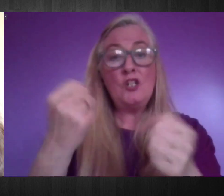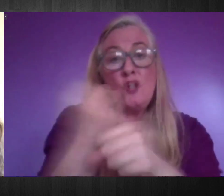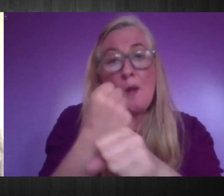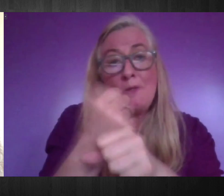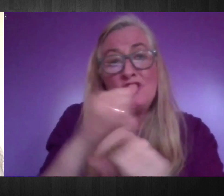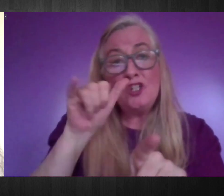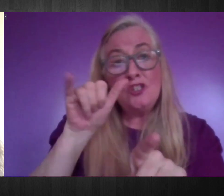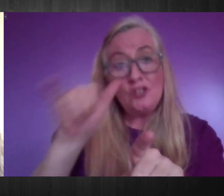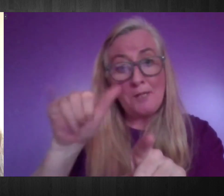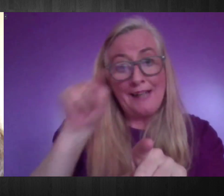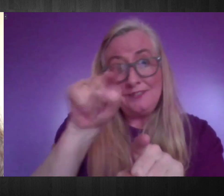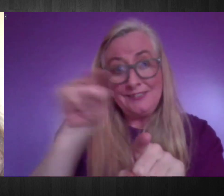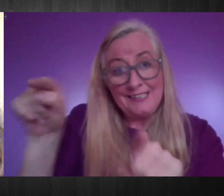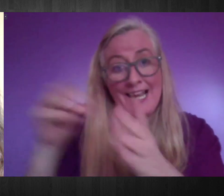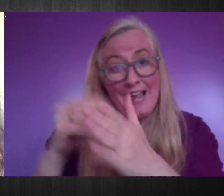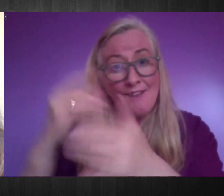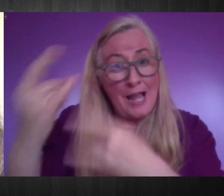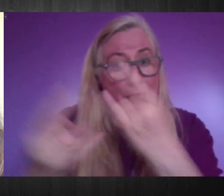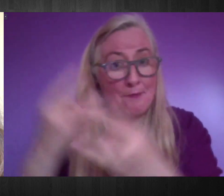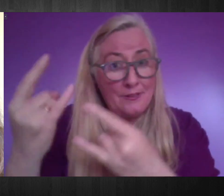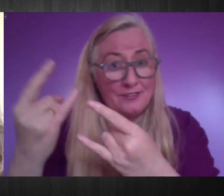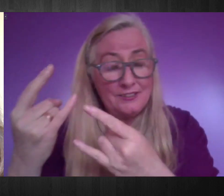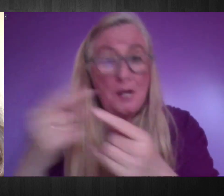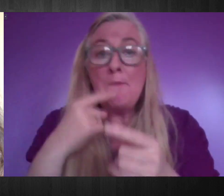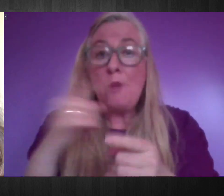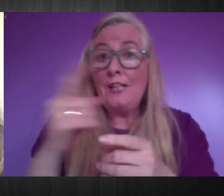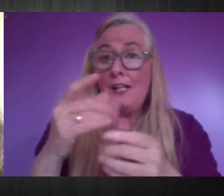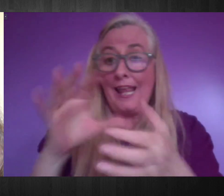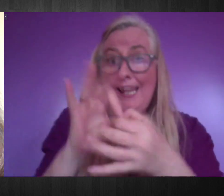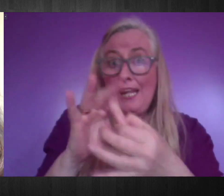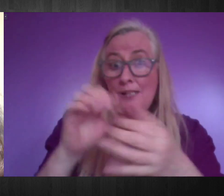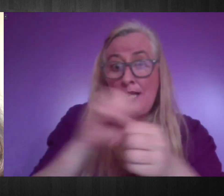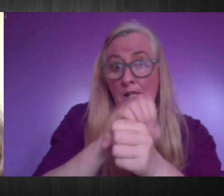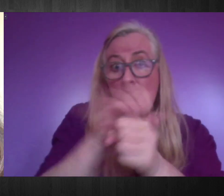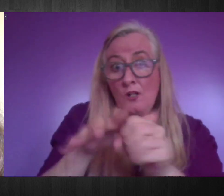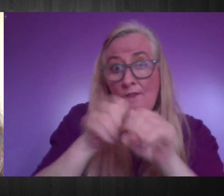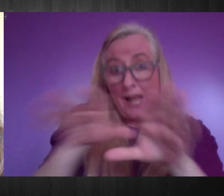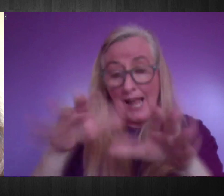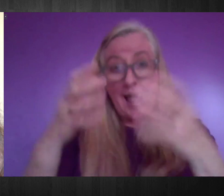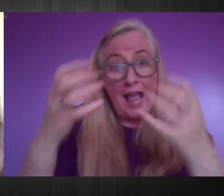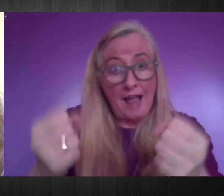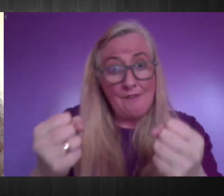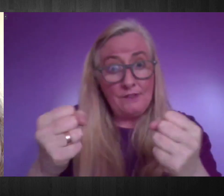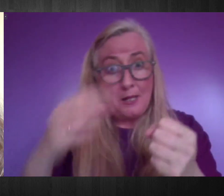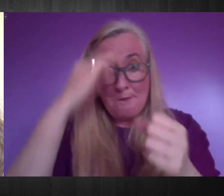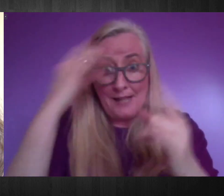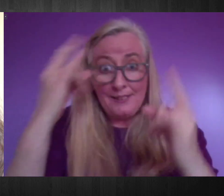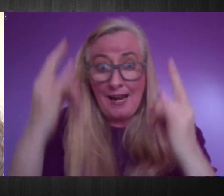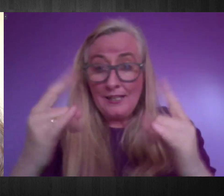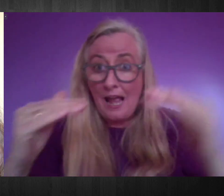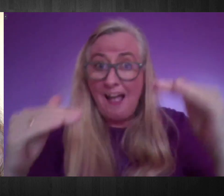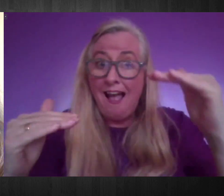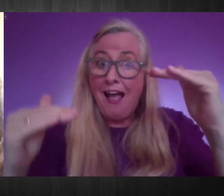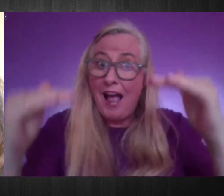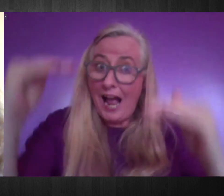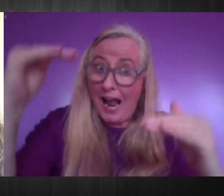been kind of increases in cases of COVID within mental health residential settings, which is a bit higher than what we're seeing in the